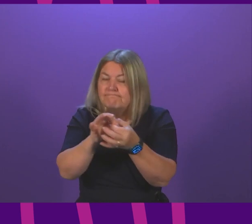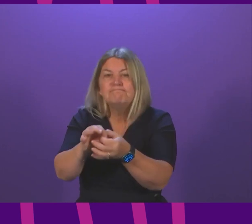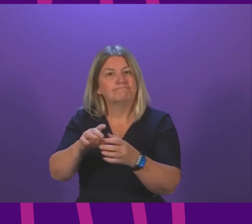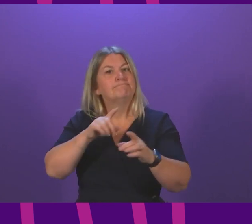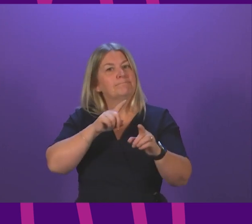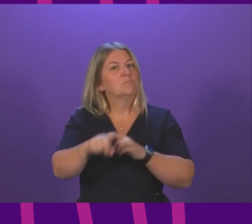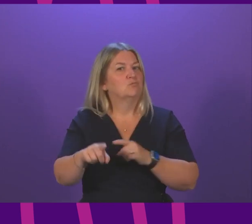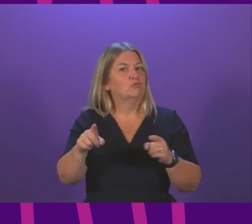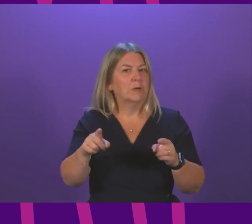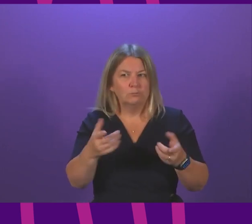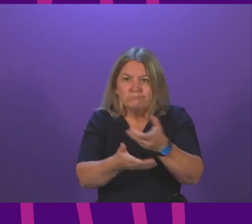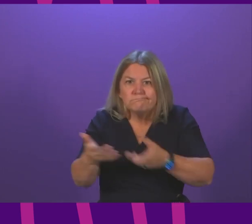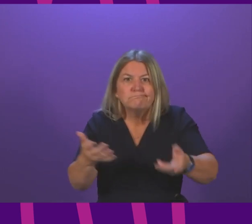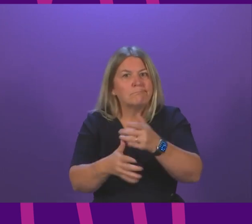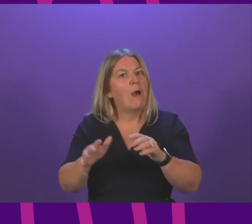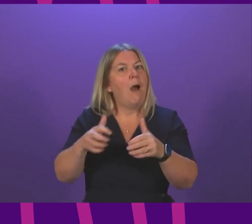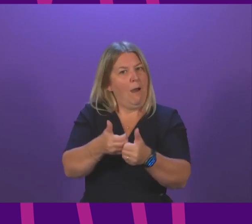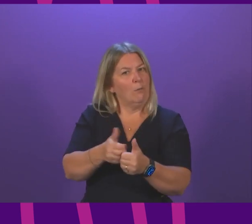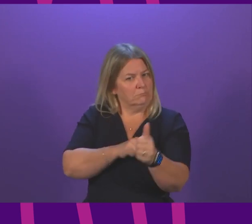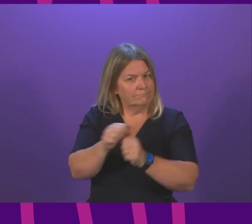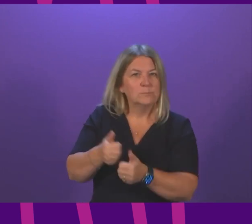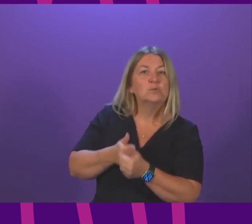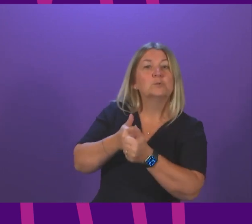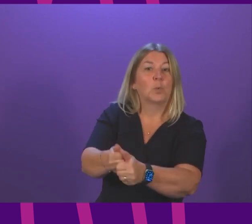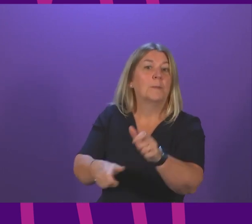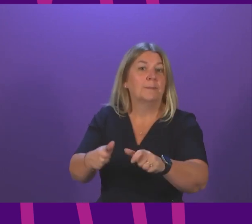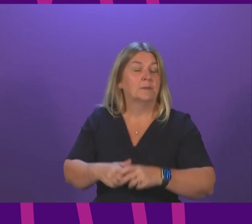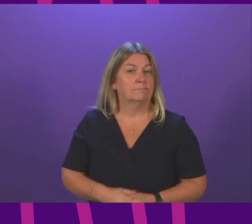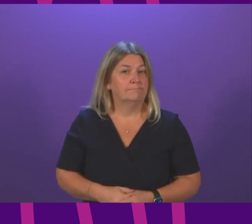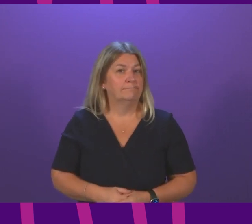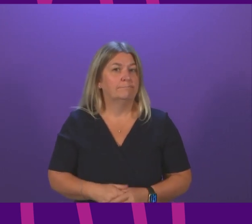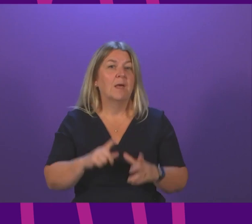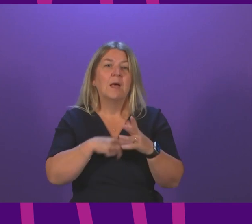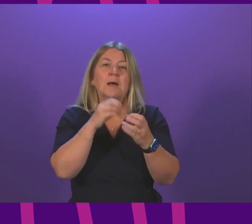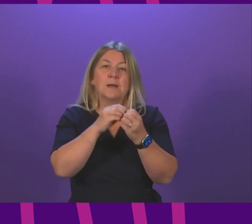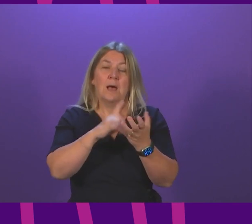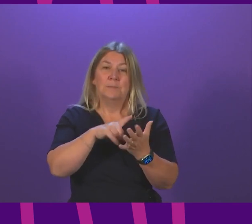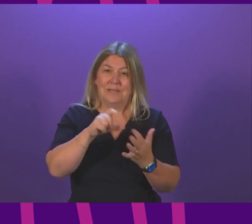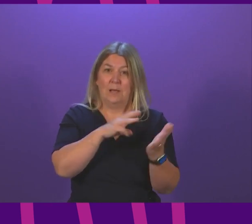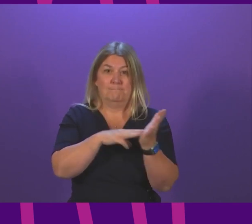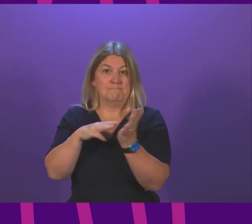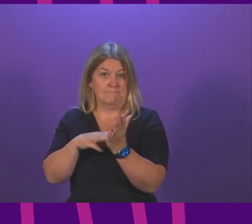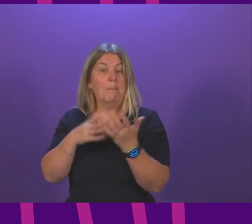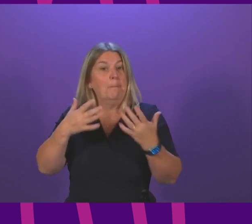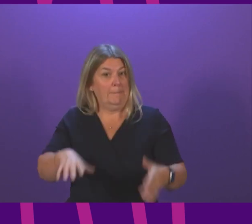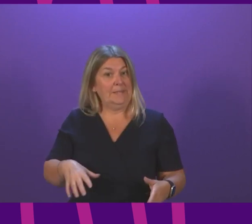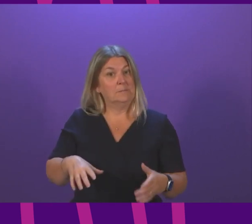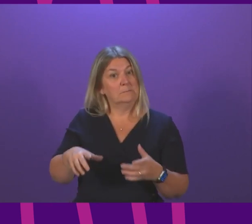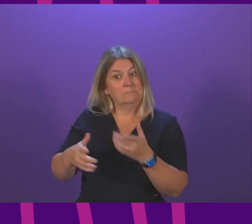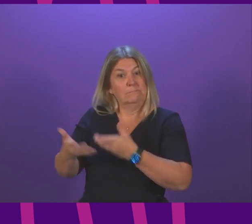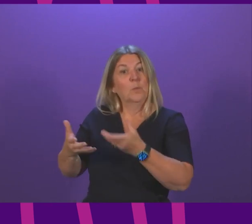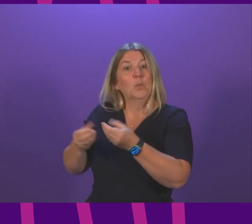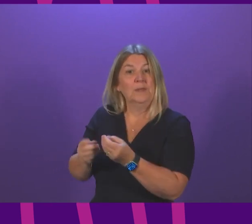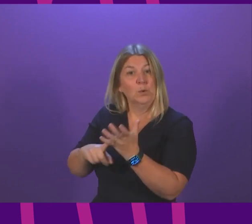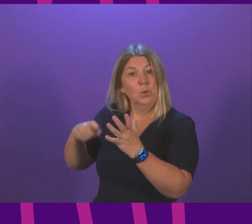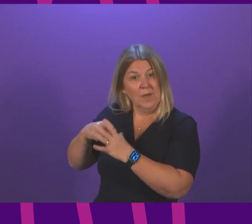in vulnerable circumstances the cabinet secretary Michael Matheson has also met with the UK secretary of state he did so on Monday this